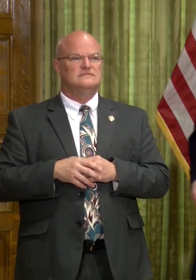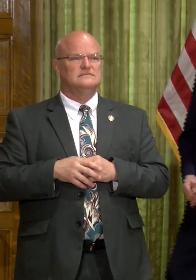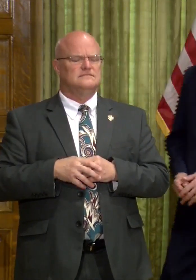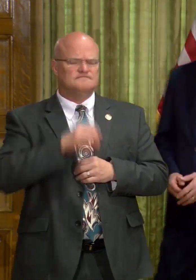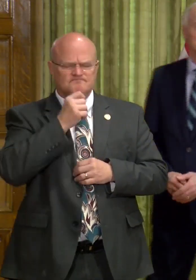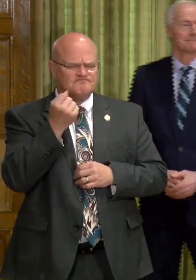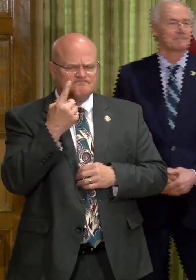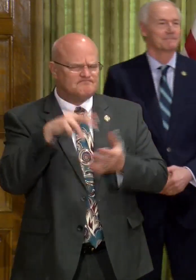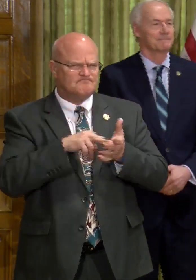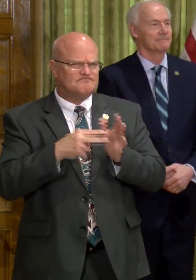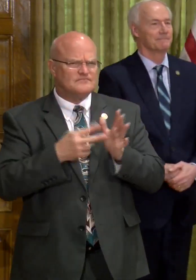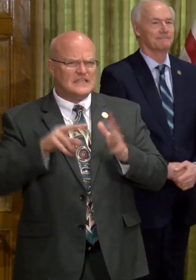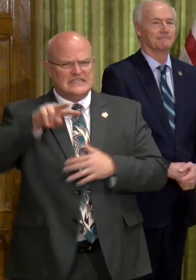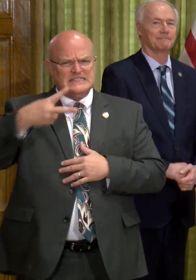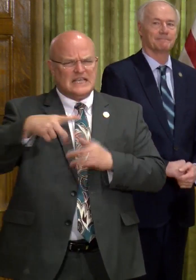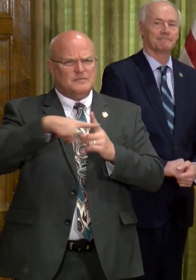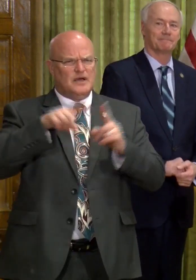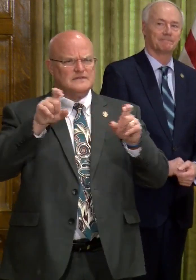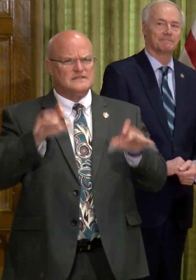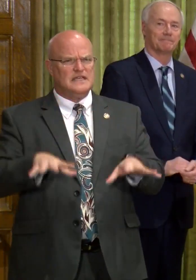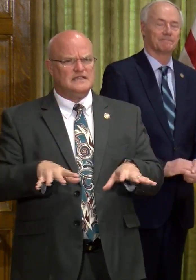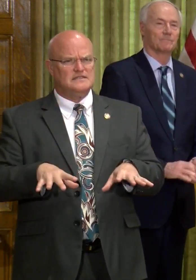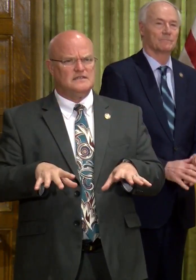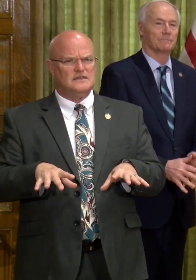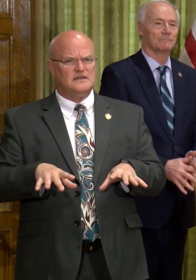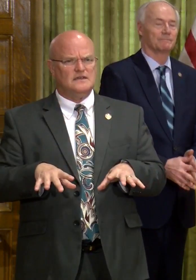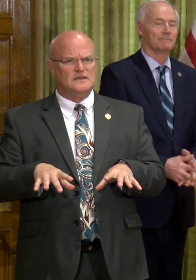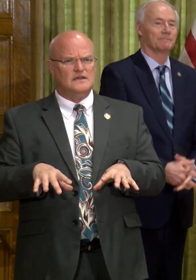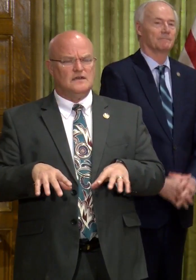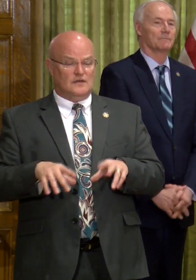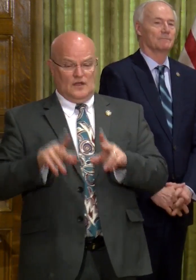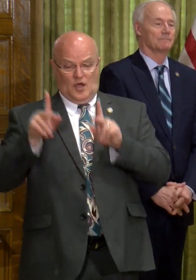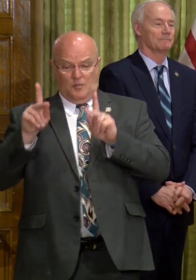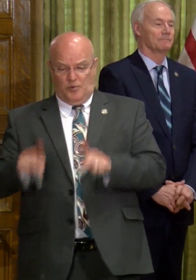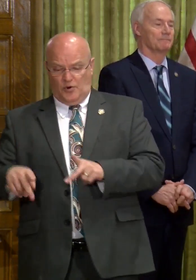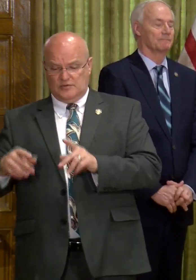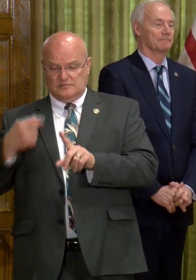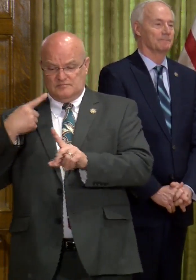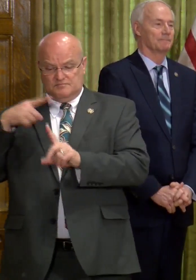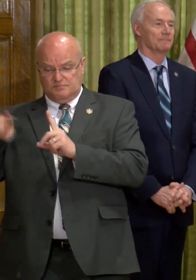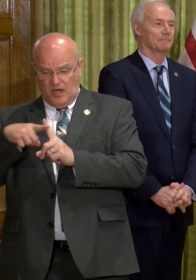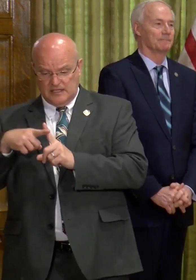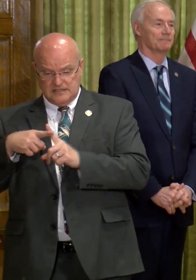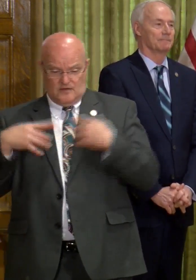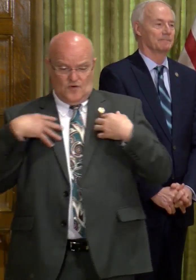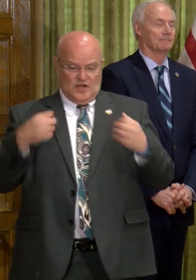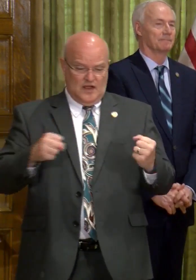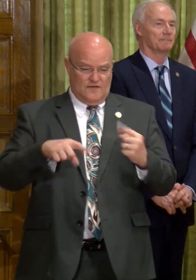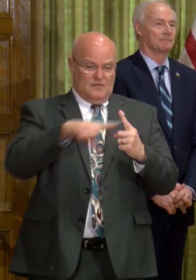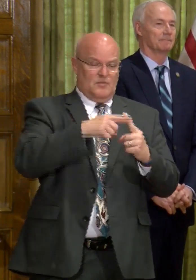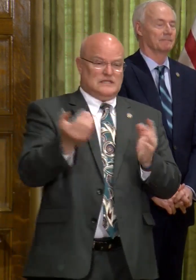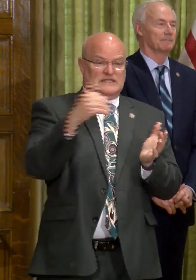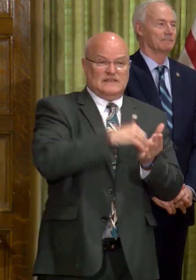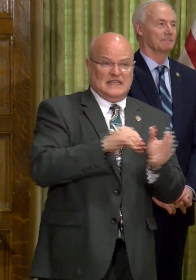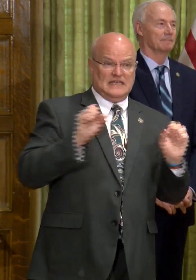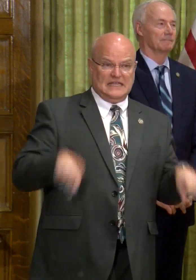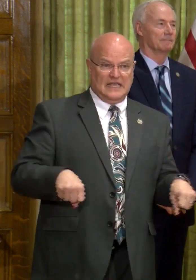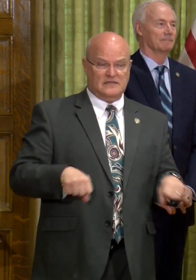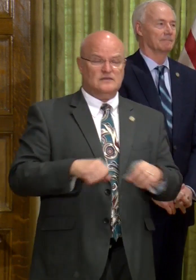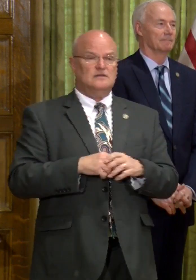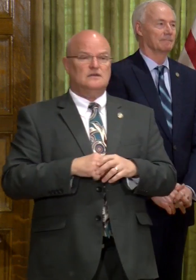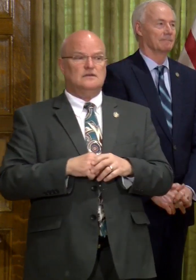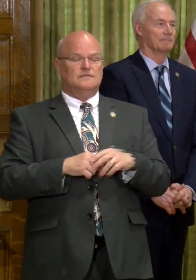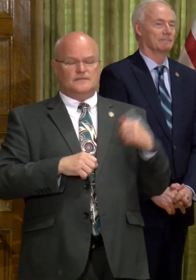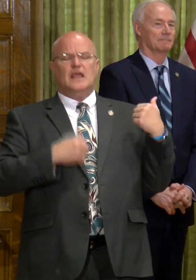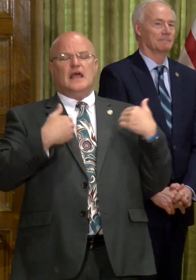Not sure I understand the question. A second positive test? From a, from one person who has recovered and then potentially tested positive a second?